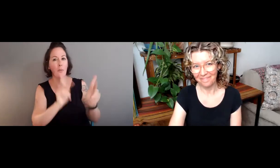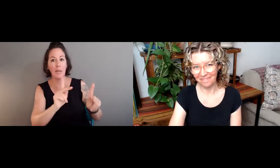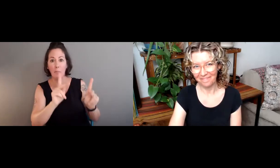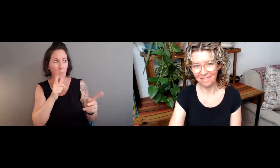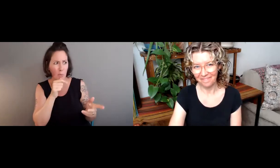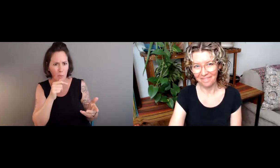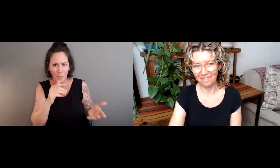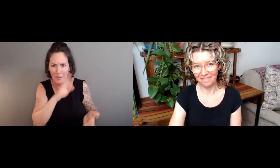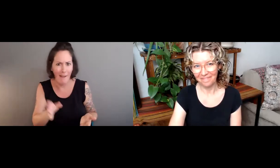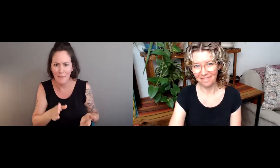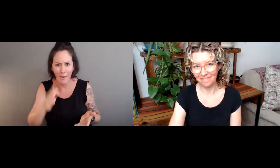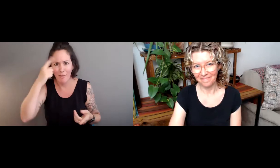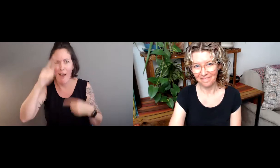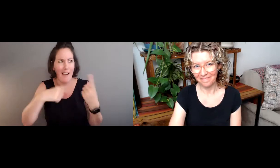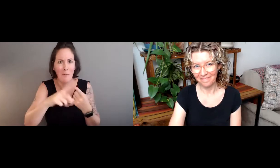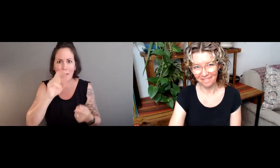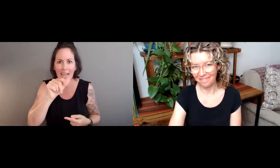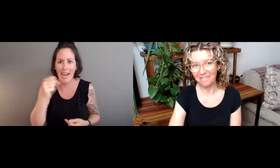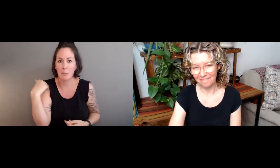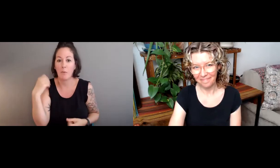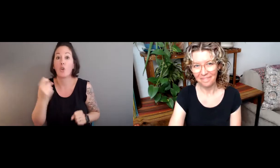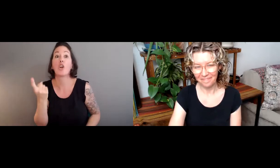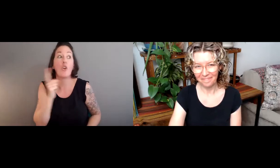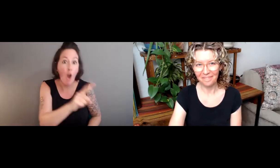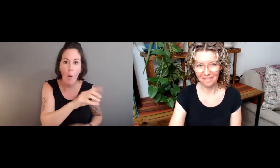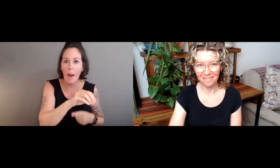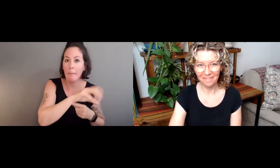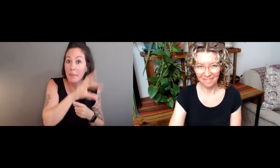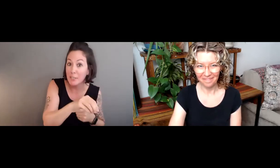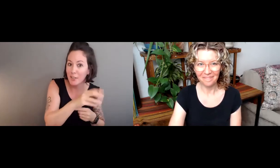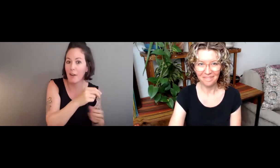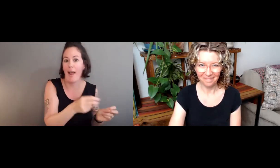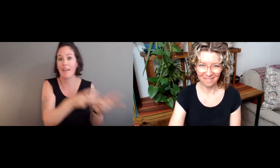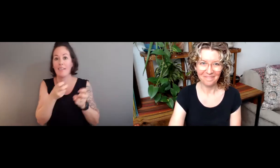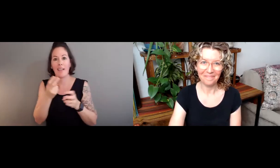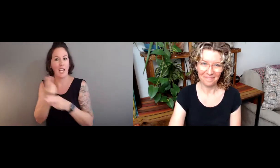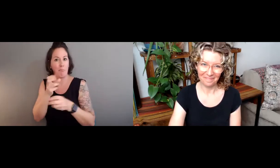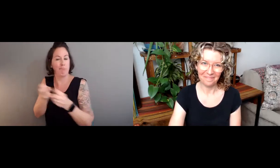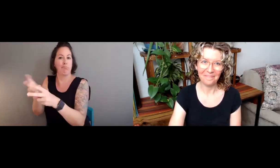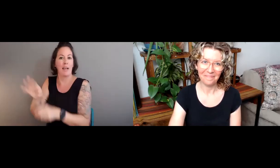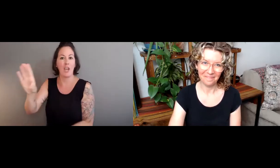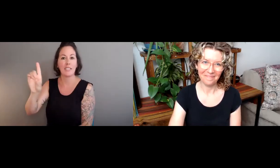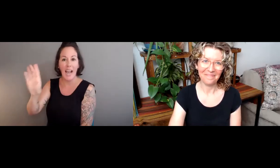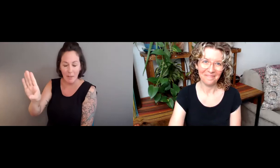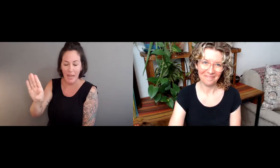There's people who are developing apps, where people who have never thought about